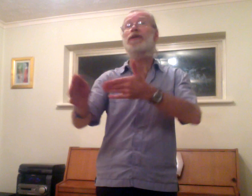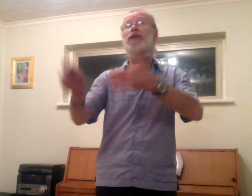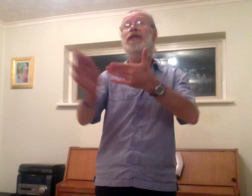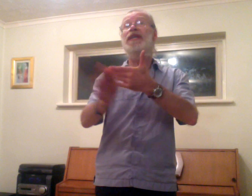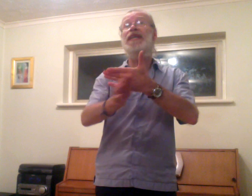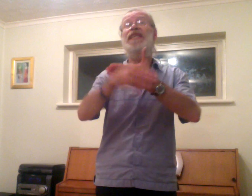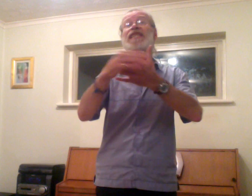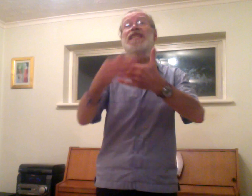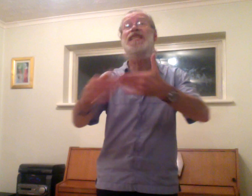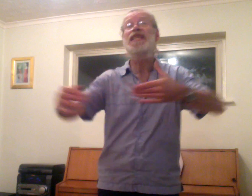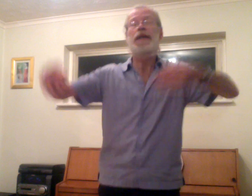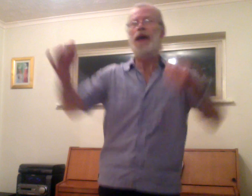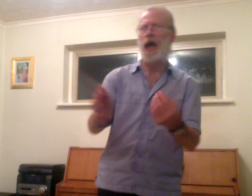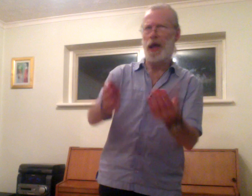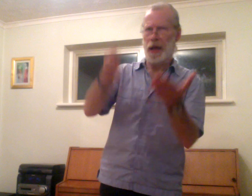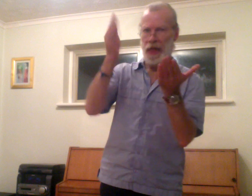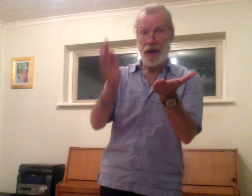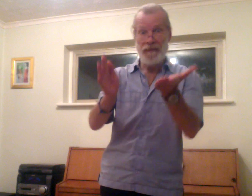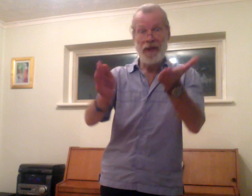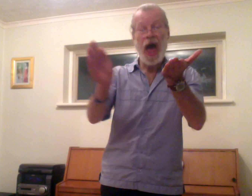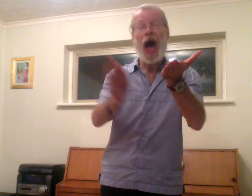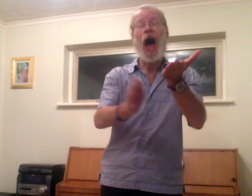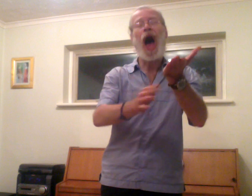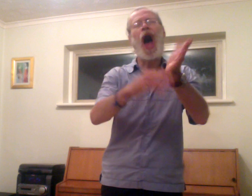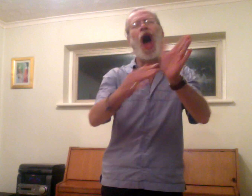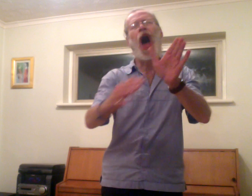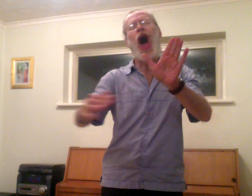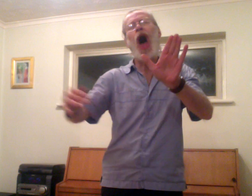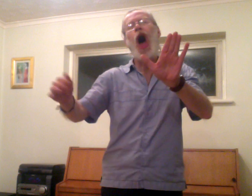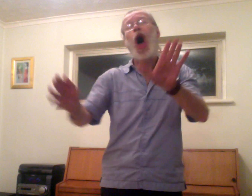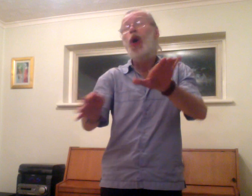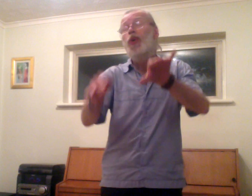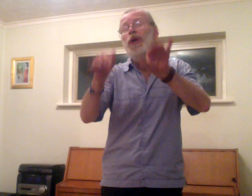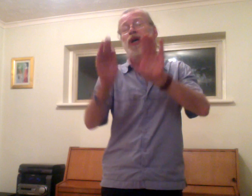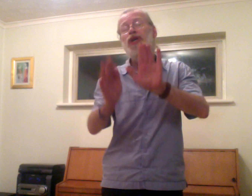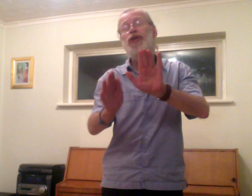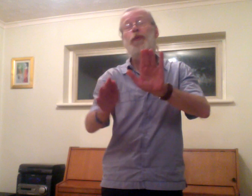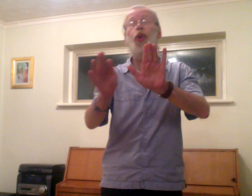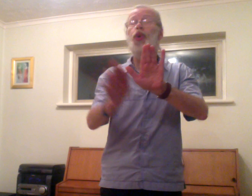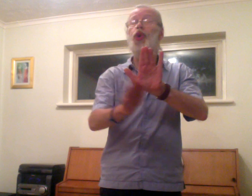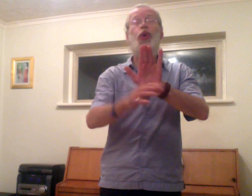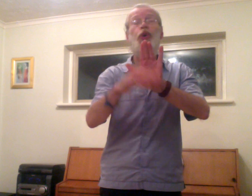green And the flowers bloom